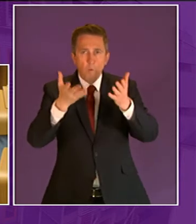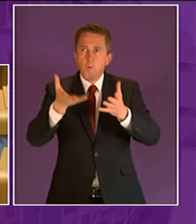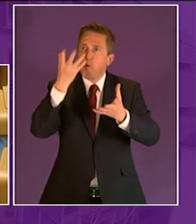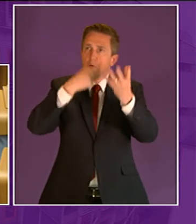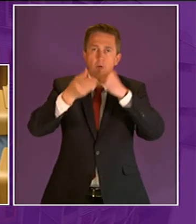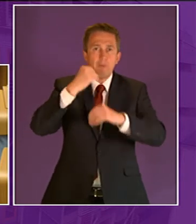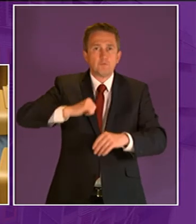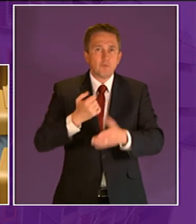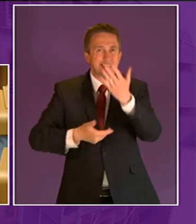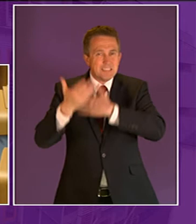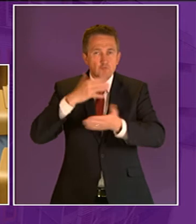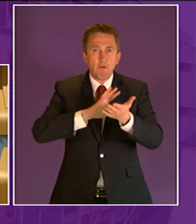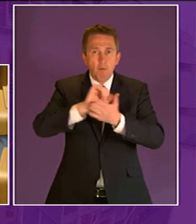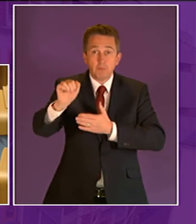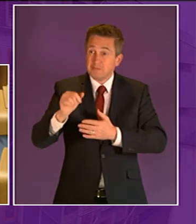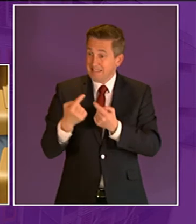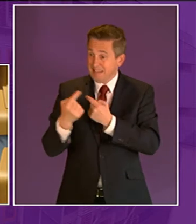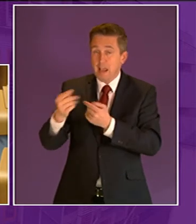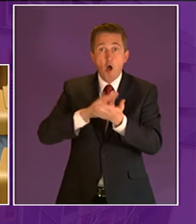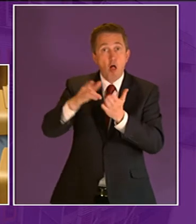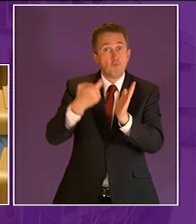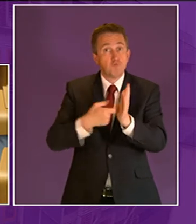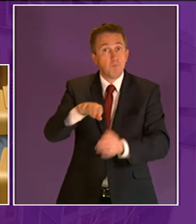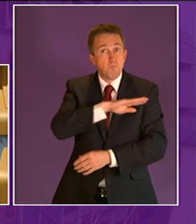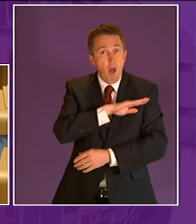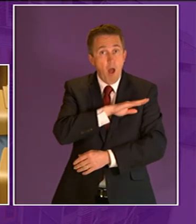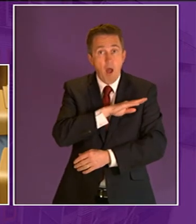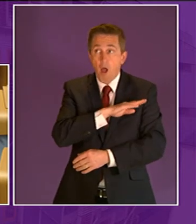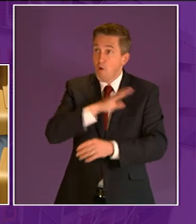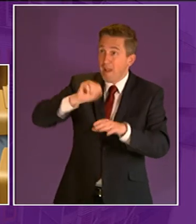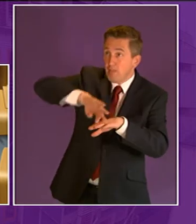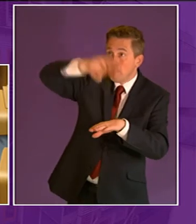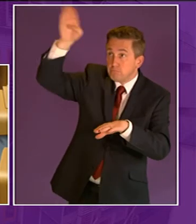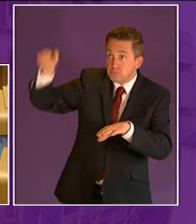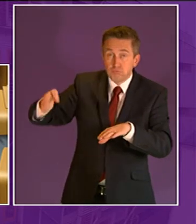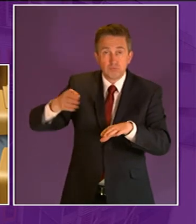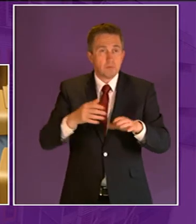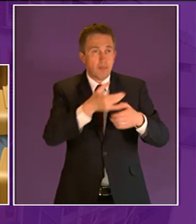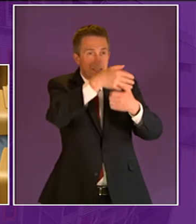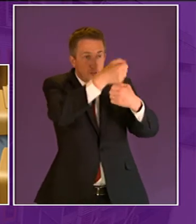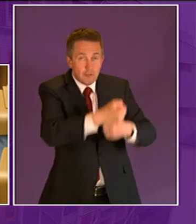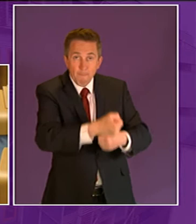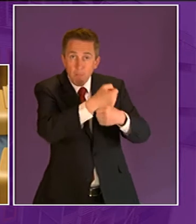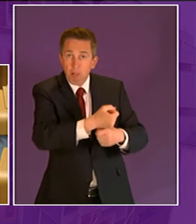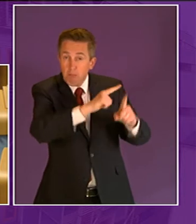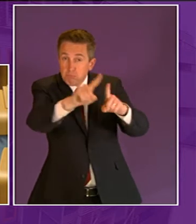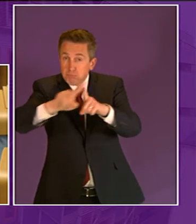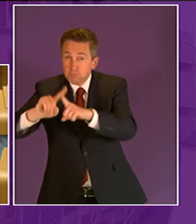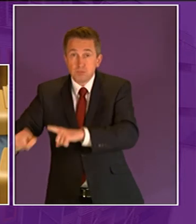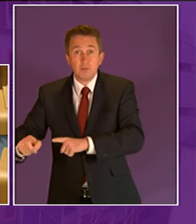doorsteps here we have hollywood park with its crags extinct volcano the ruined chapel and its locks historic environment scotland play a key role